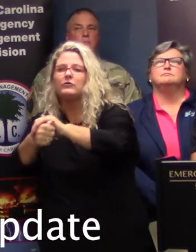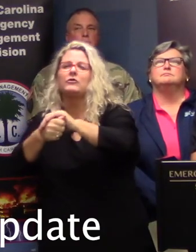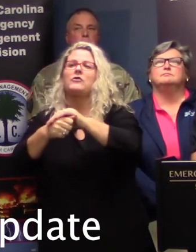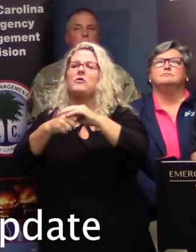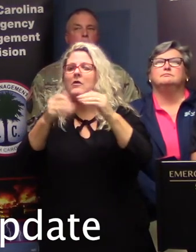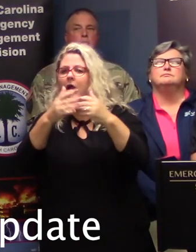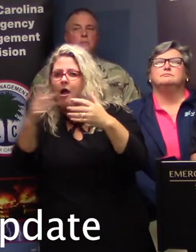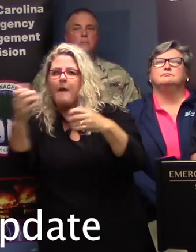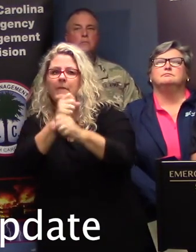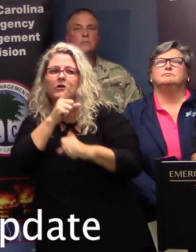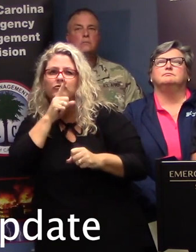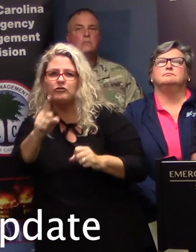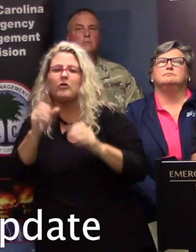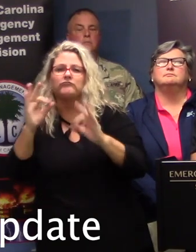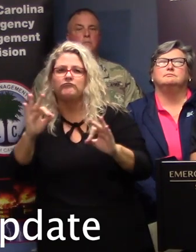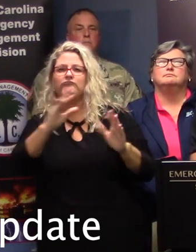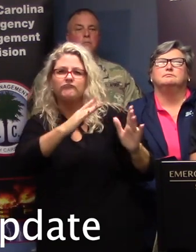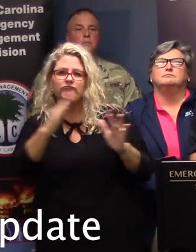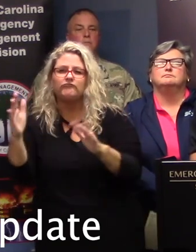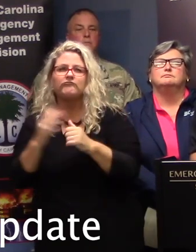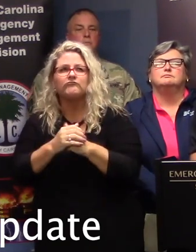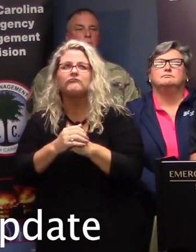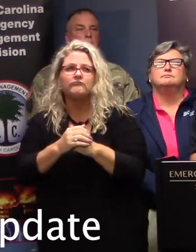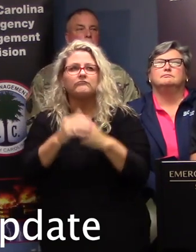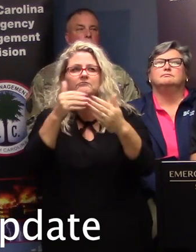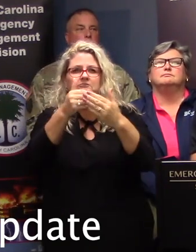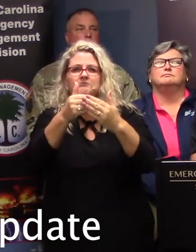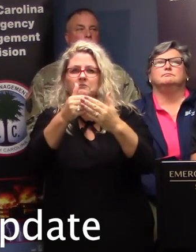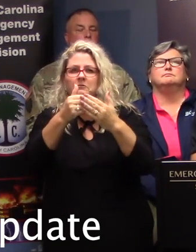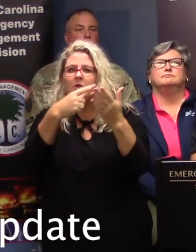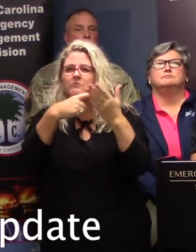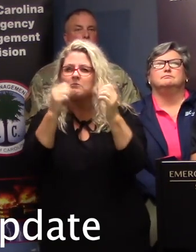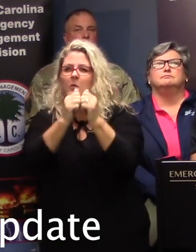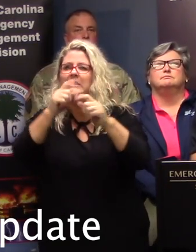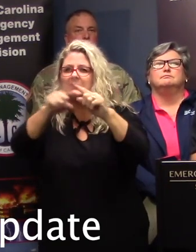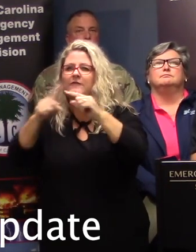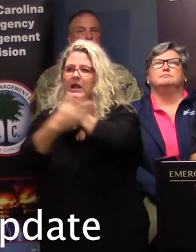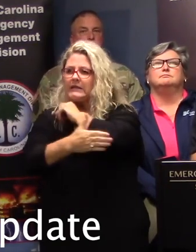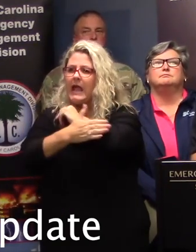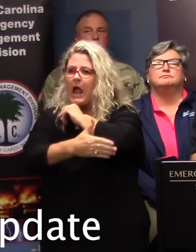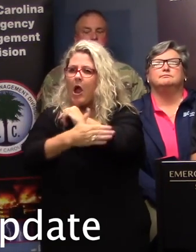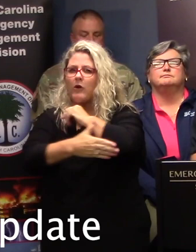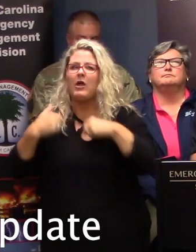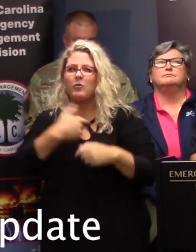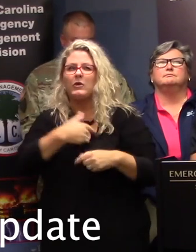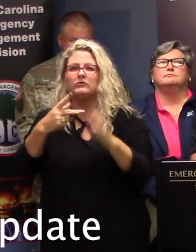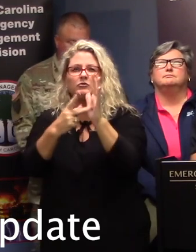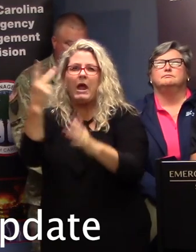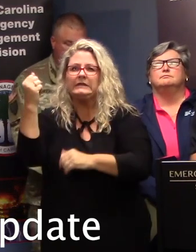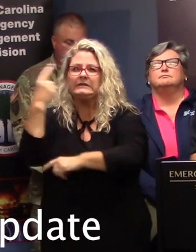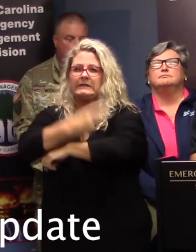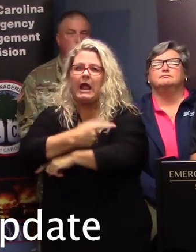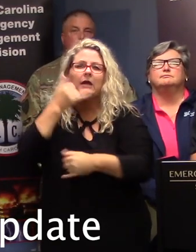week. We stay in fairly close contact with the counties. We have at least twice daily conference calls with them